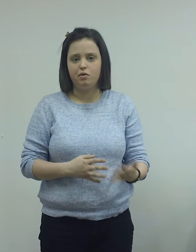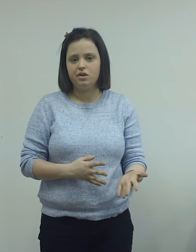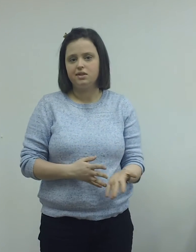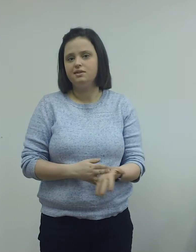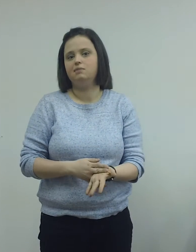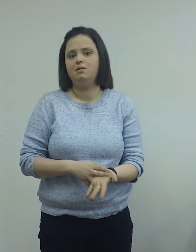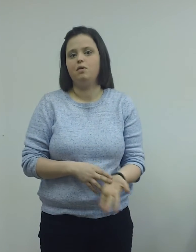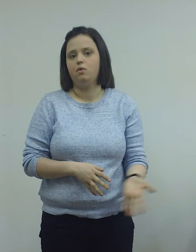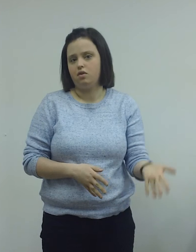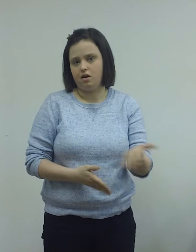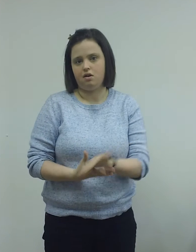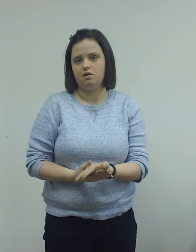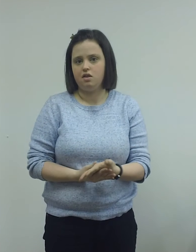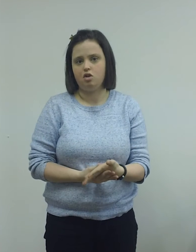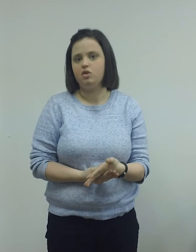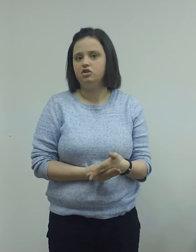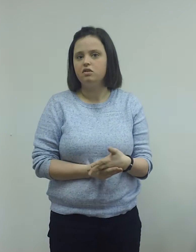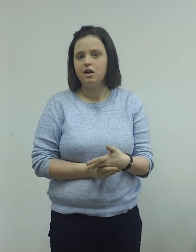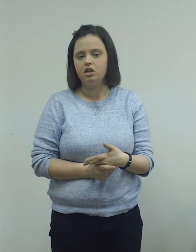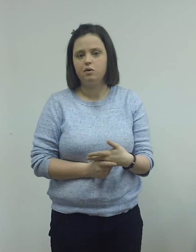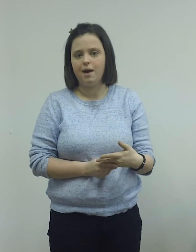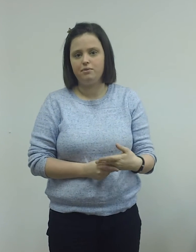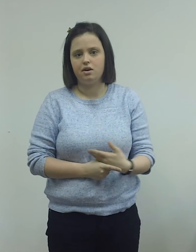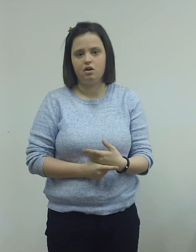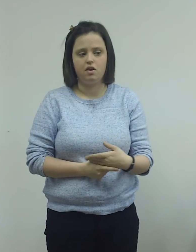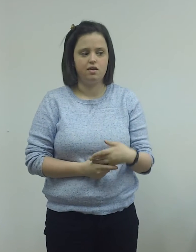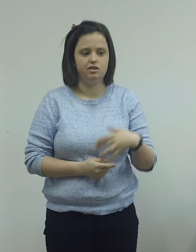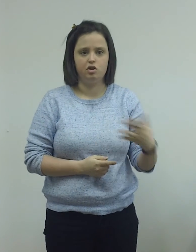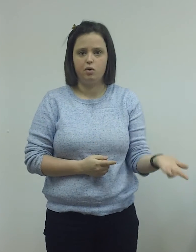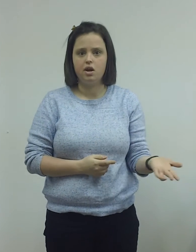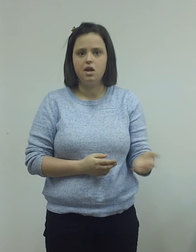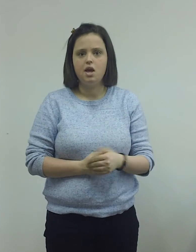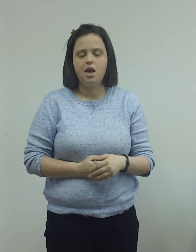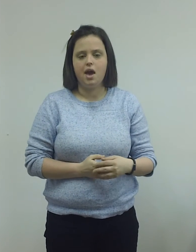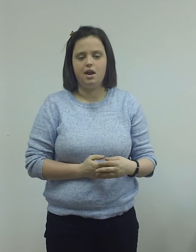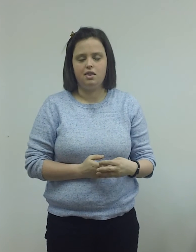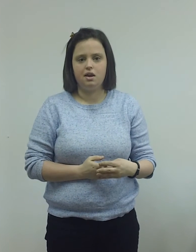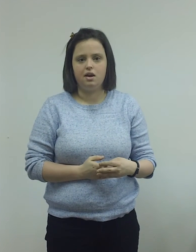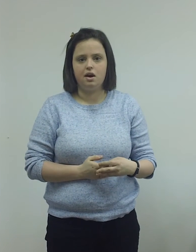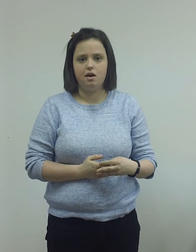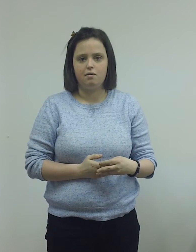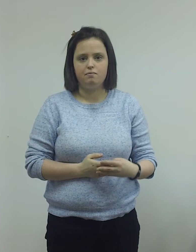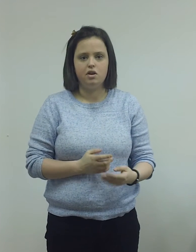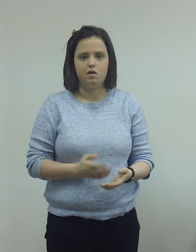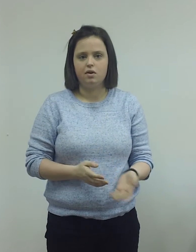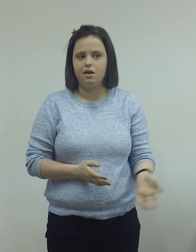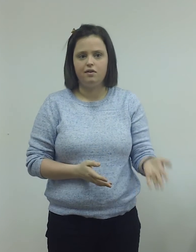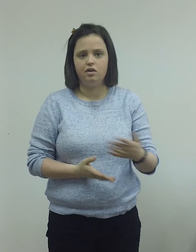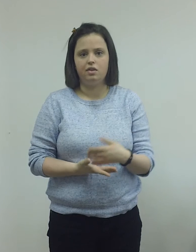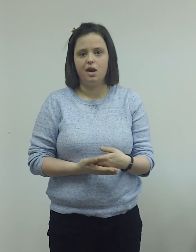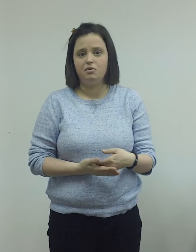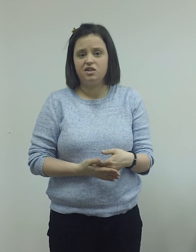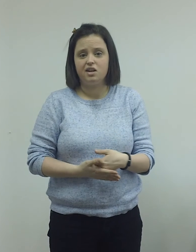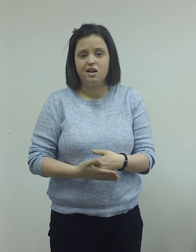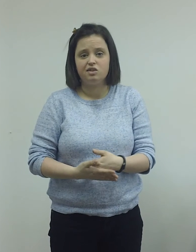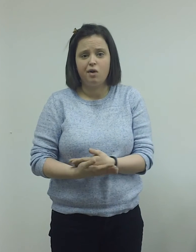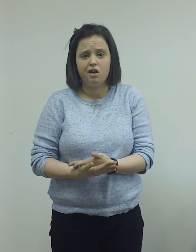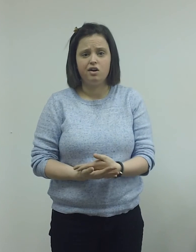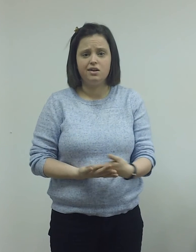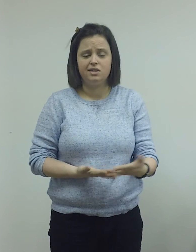bonuses that maybe weren't there in the original Get Glue app that are in this new one. And I think kind of in line with the study as well, you're going